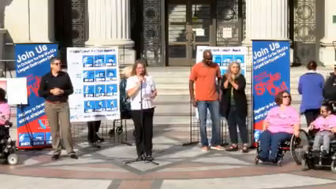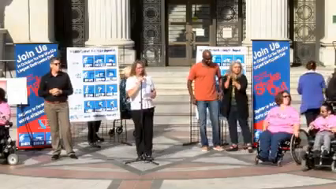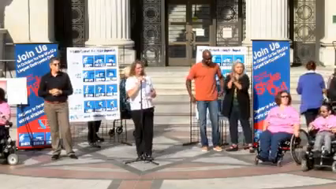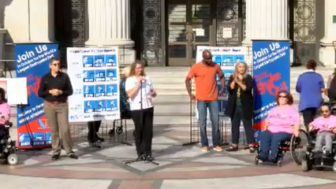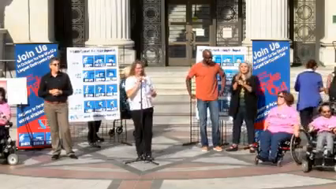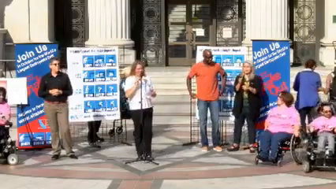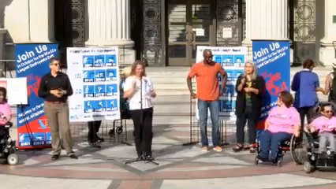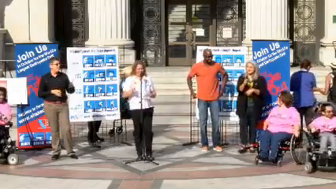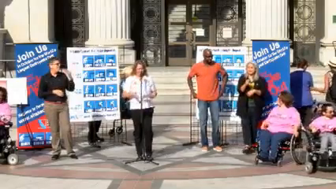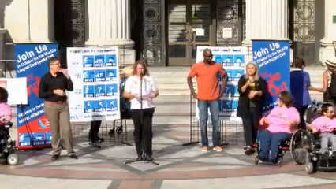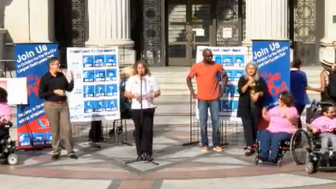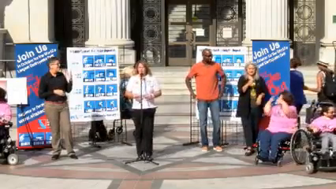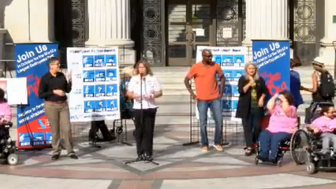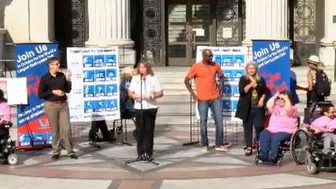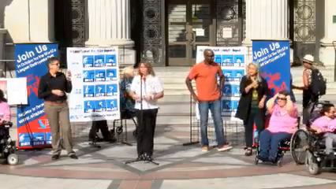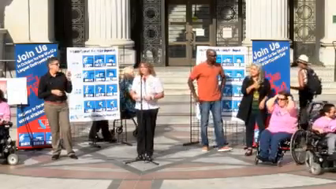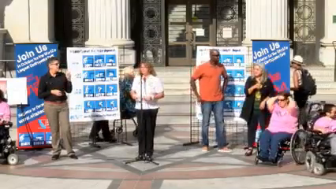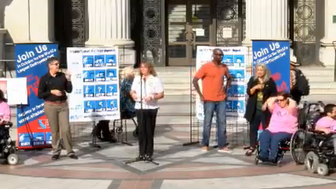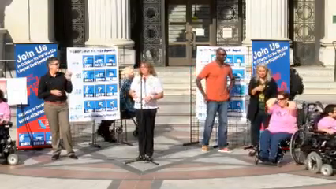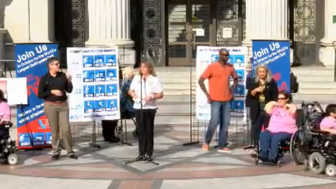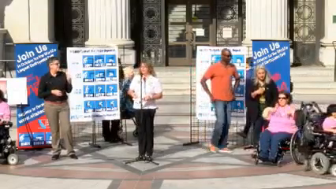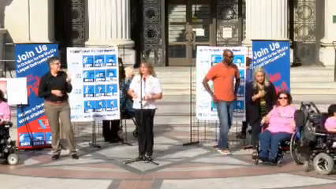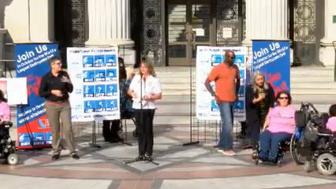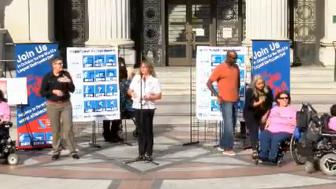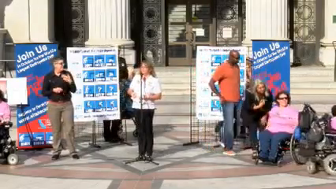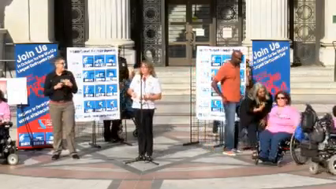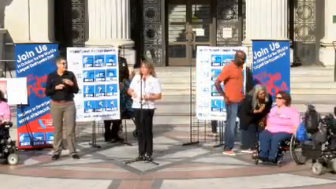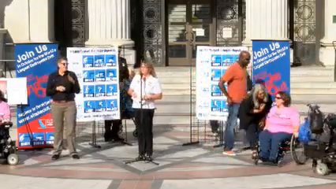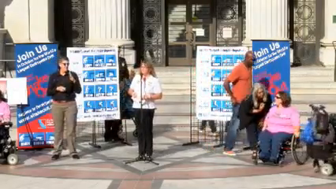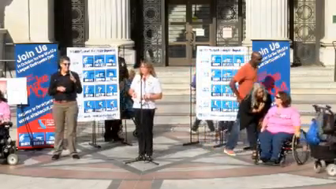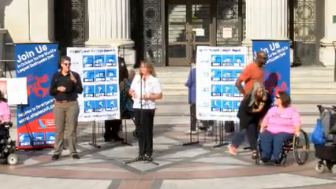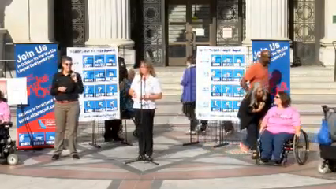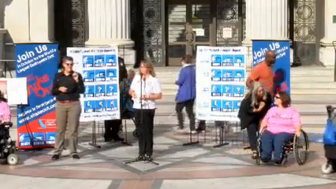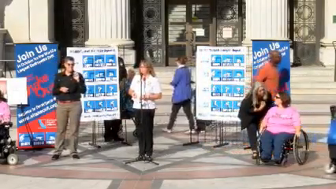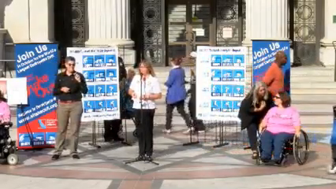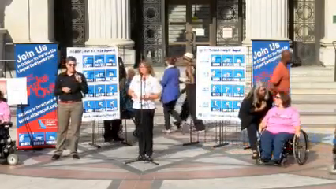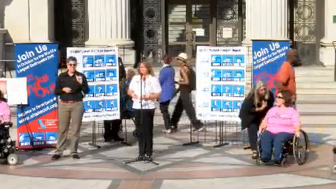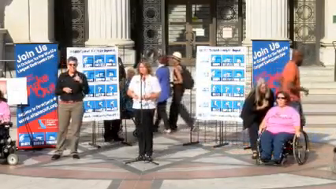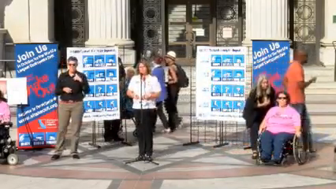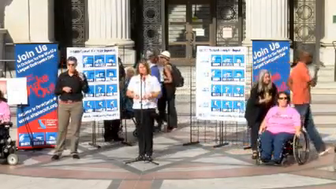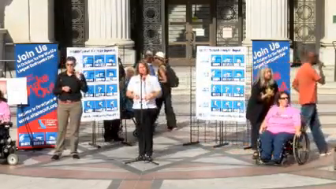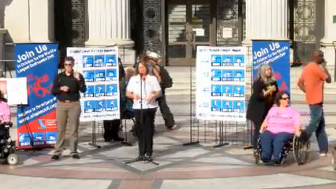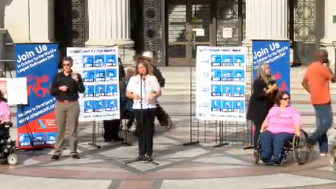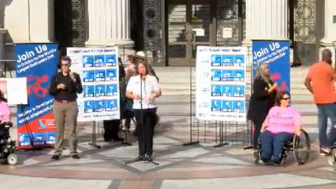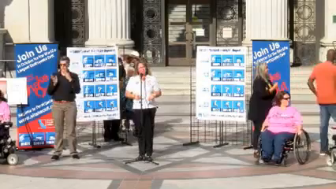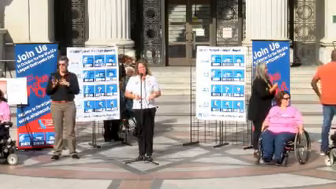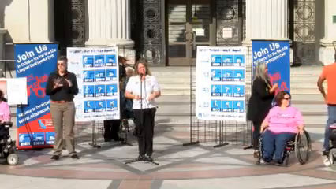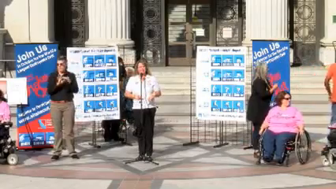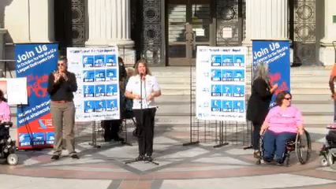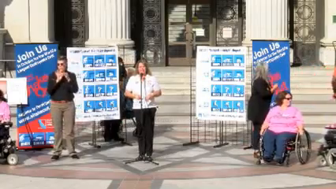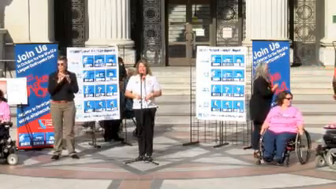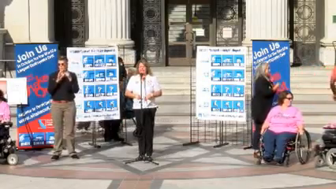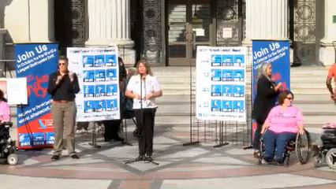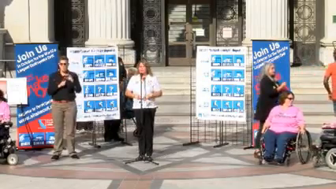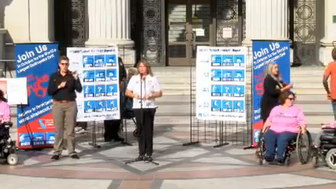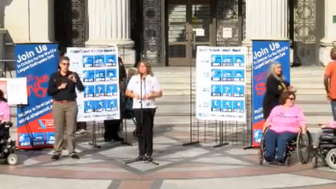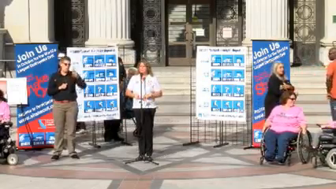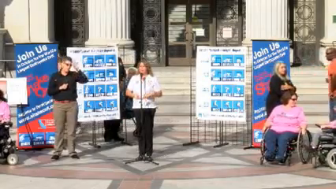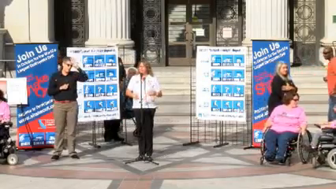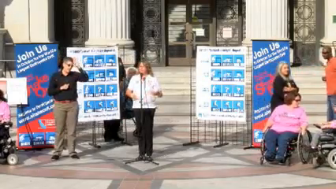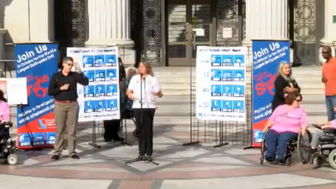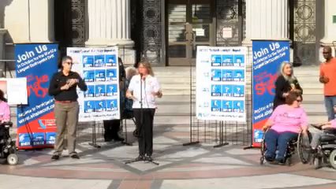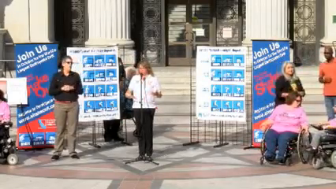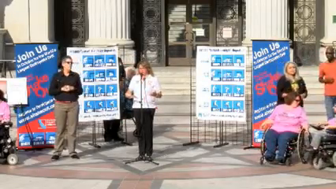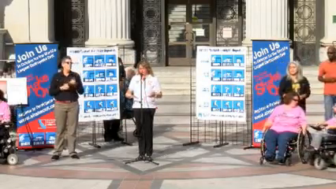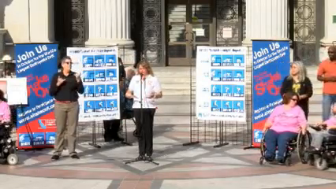Thank you, Brandon. My name is Dena Gunning. I'm the Emergency Planning Coordinator for the Oakland Fire Department. And now we would